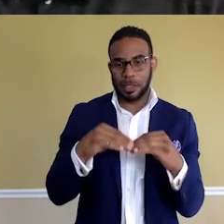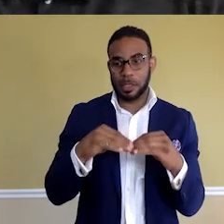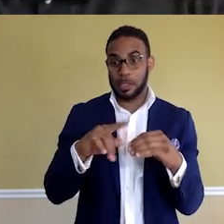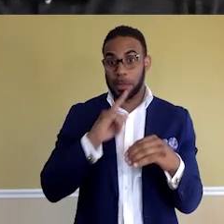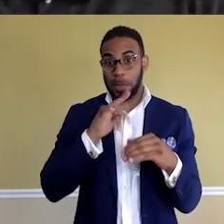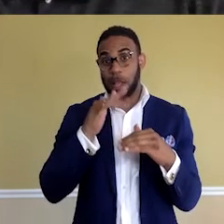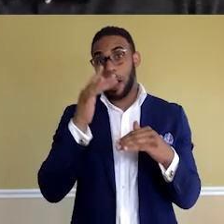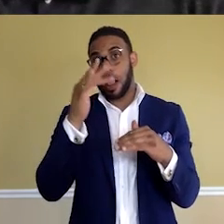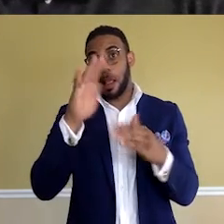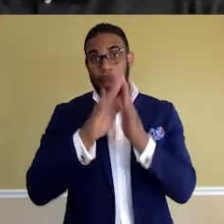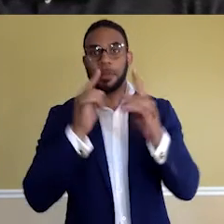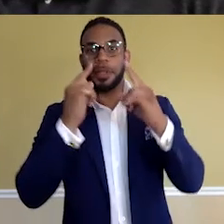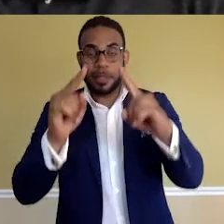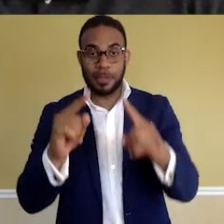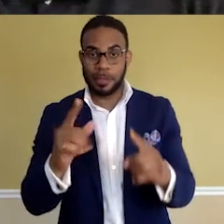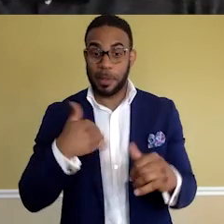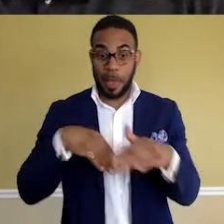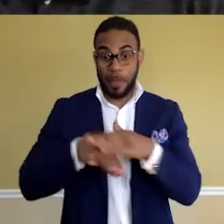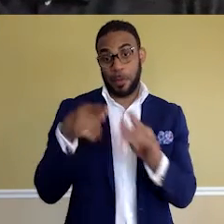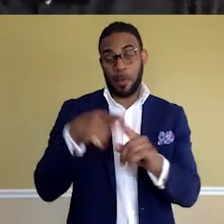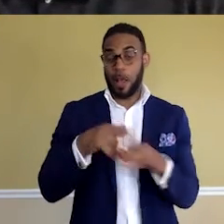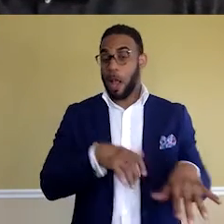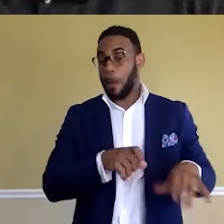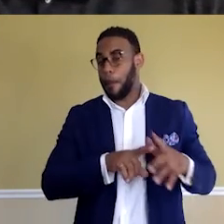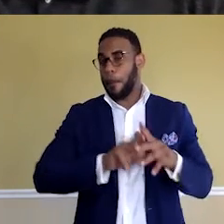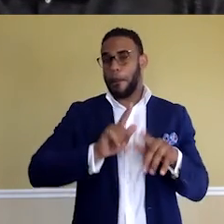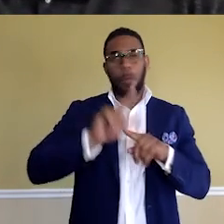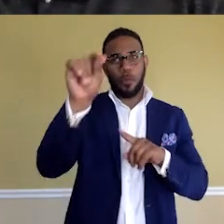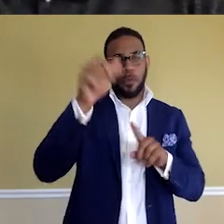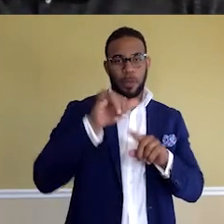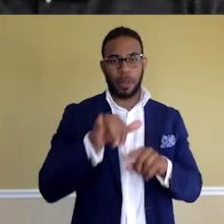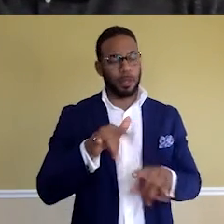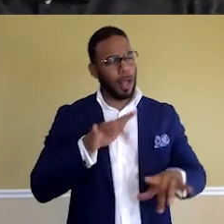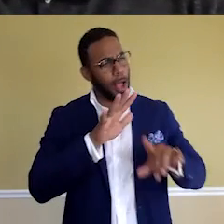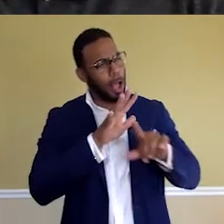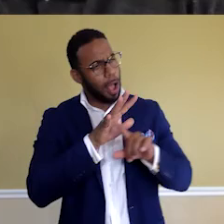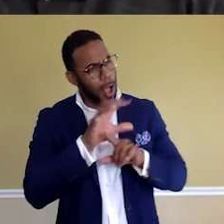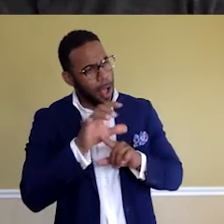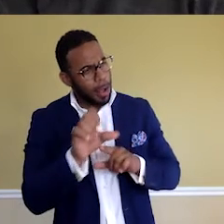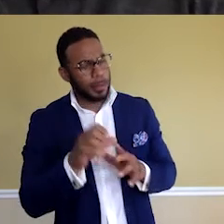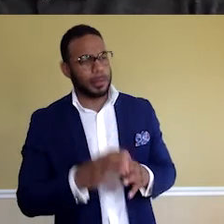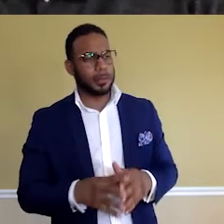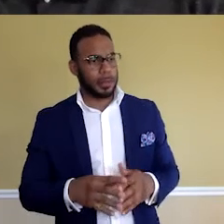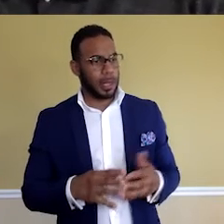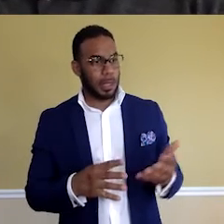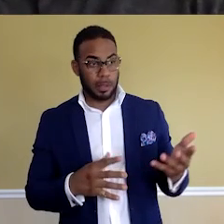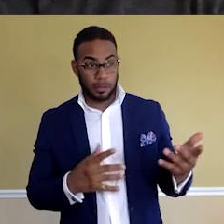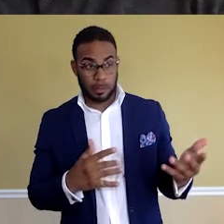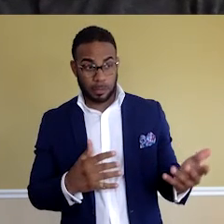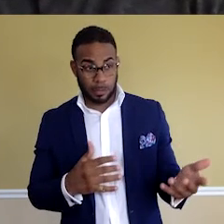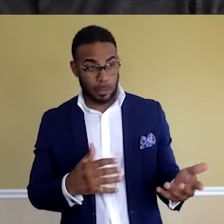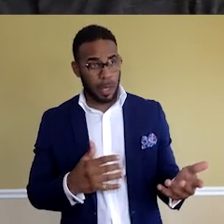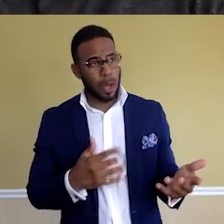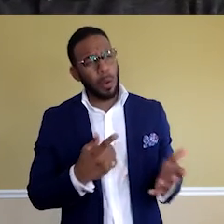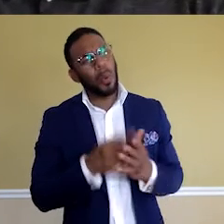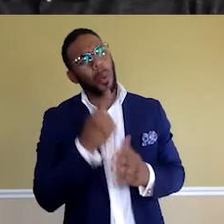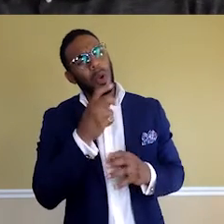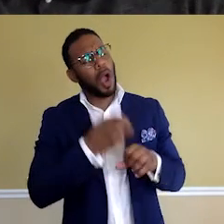successful, and that was my entry point. I took off from there. That's awesome. That's awesome. Yeah. What was one of your hardest challenges